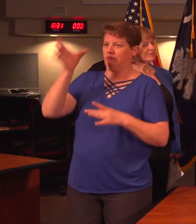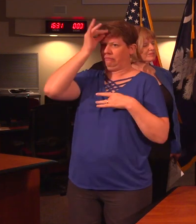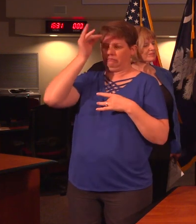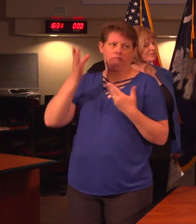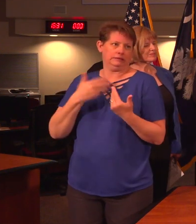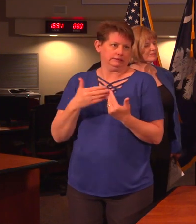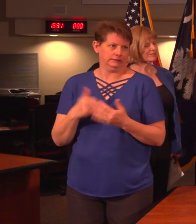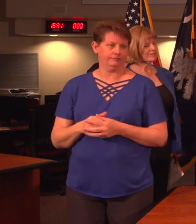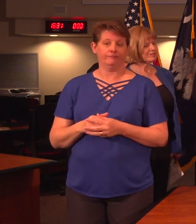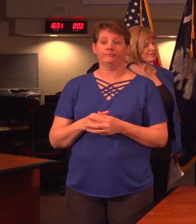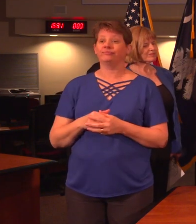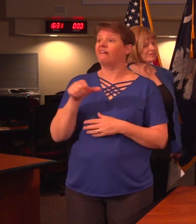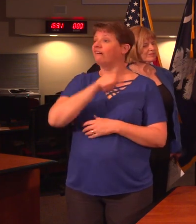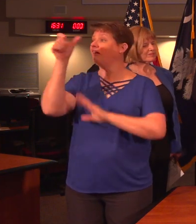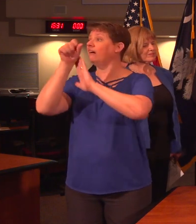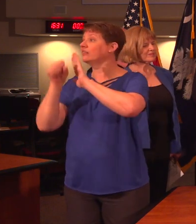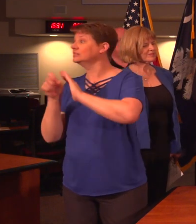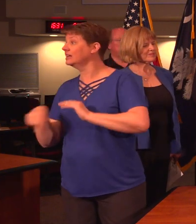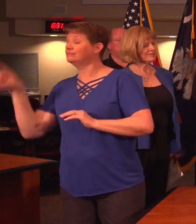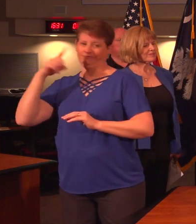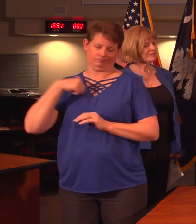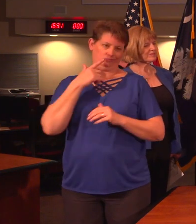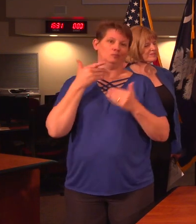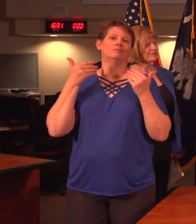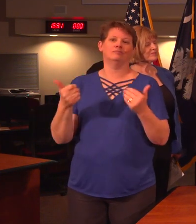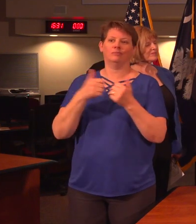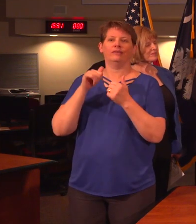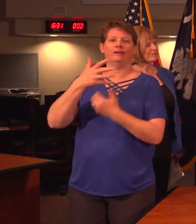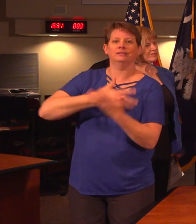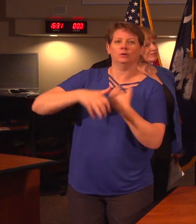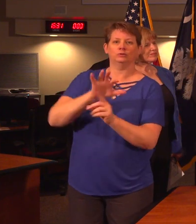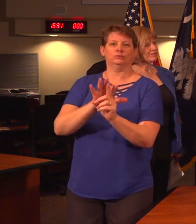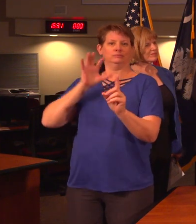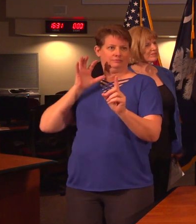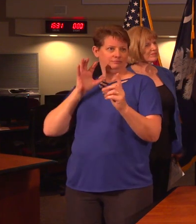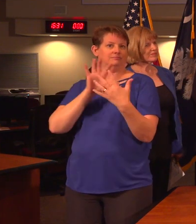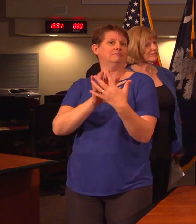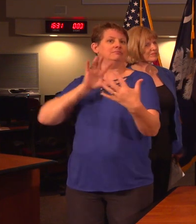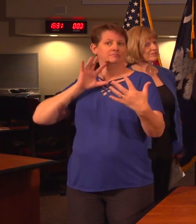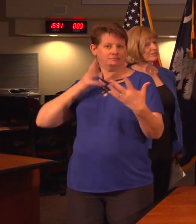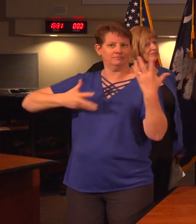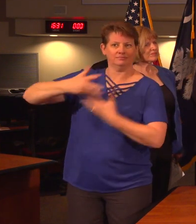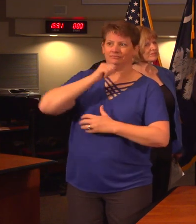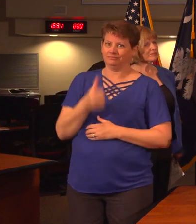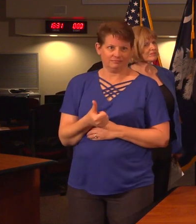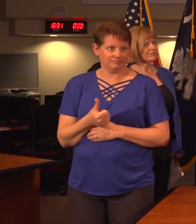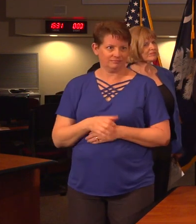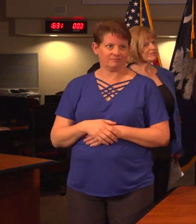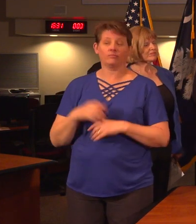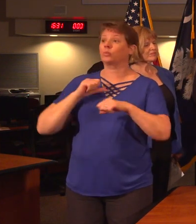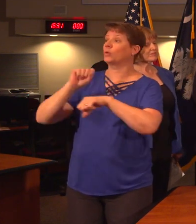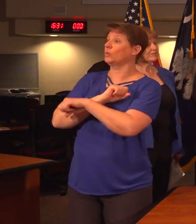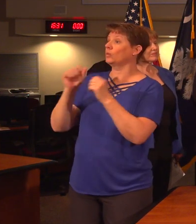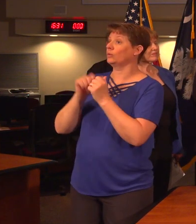We, like other states, are also beginning to practice social distancing for communities as a whole. We were able to quickly work with the